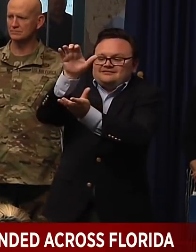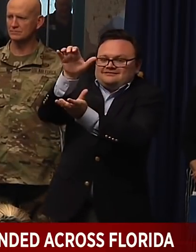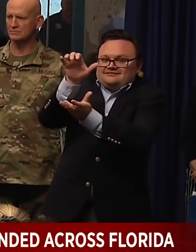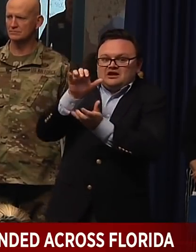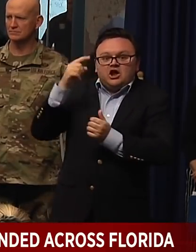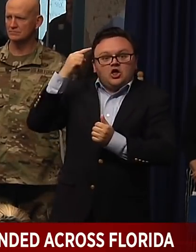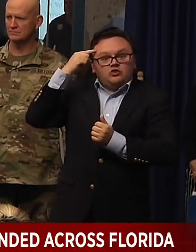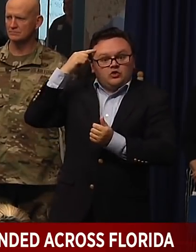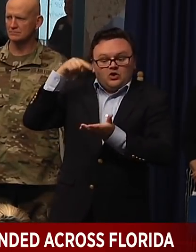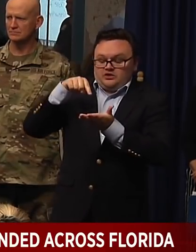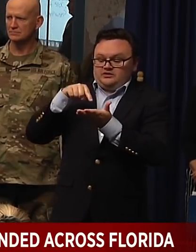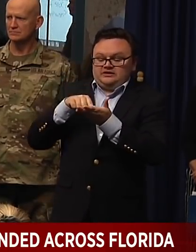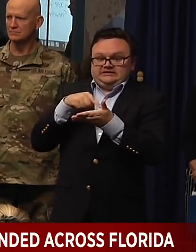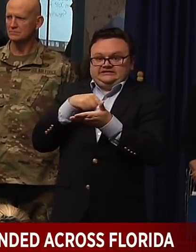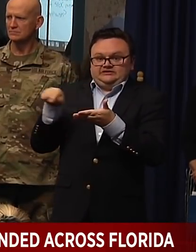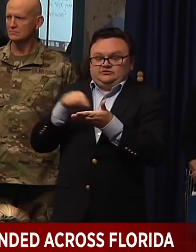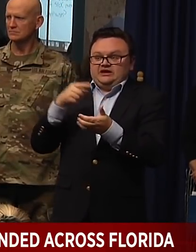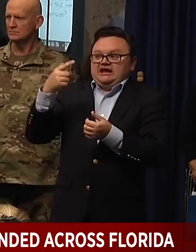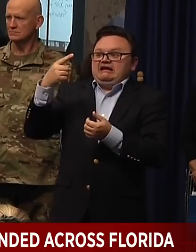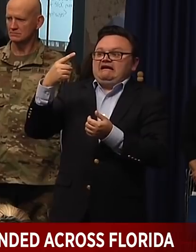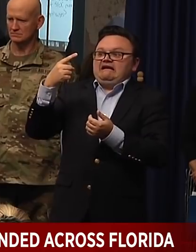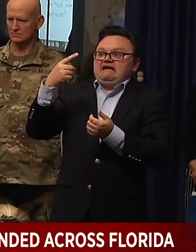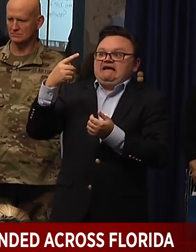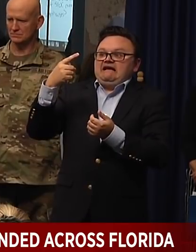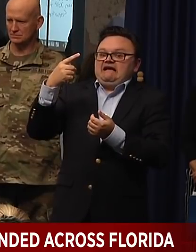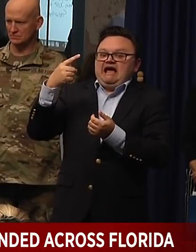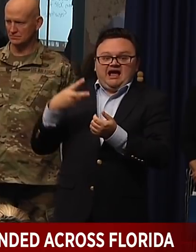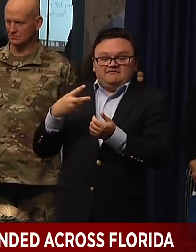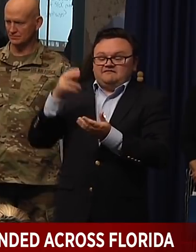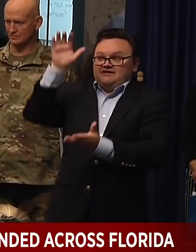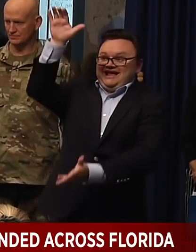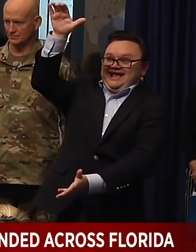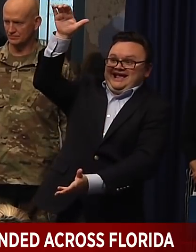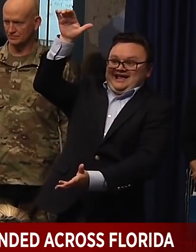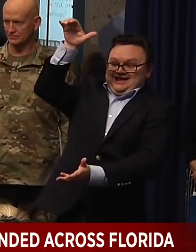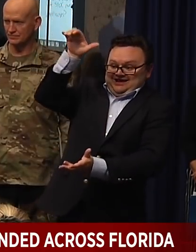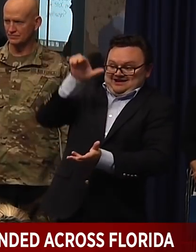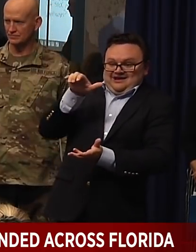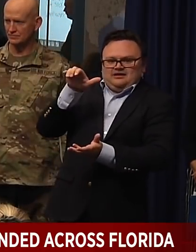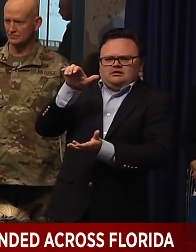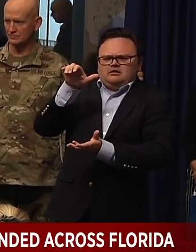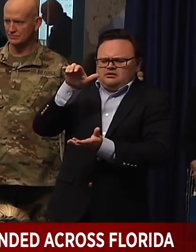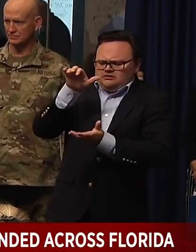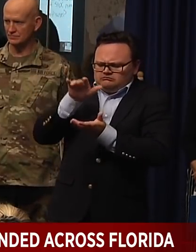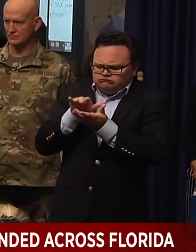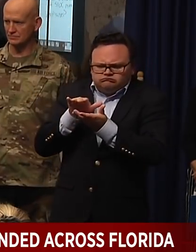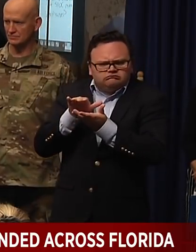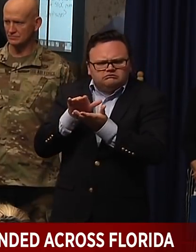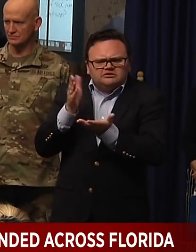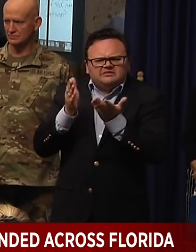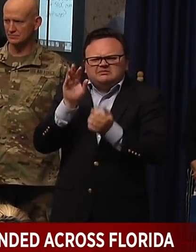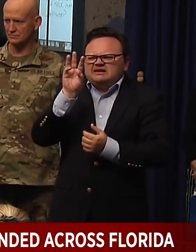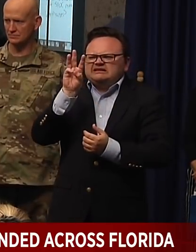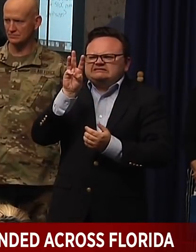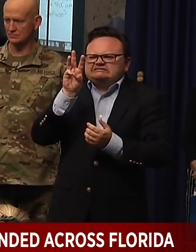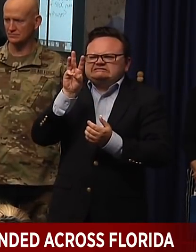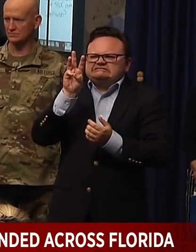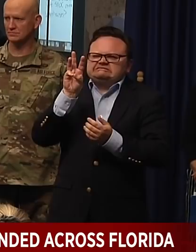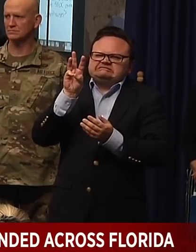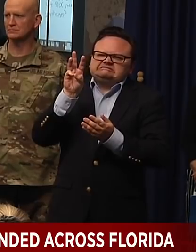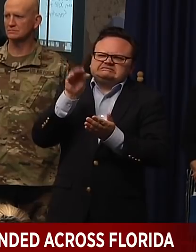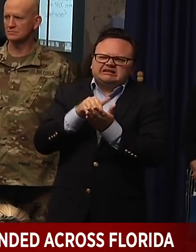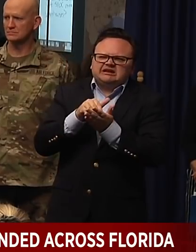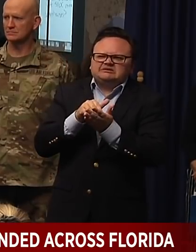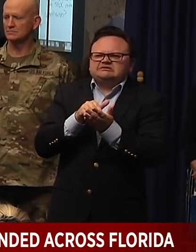this week. Instead, we got about, what, 6,500 or 5,000, 10,000, which is helpful. But, man, if I could get more of those